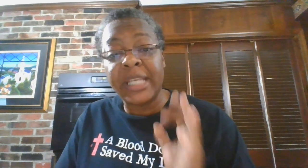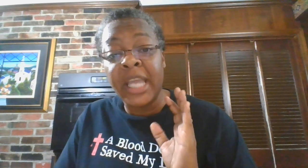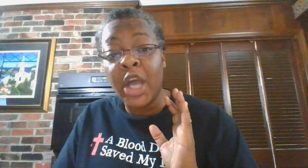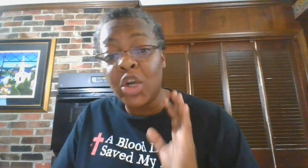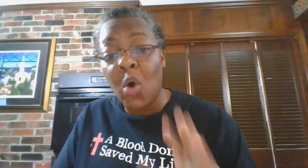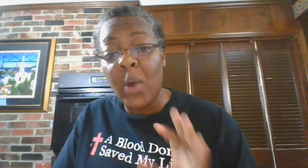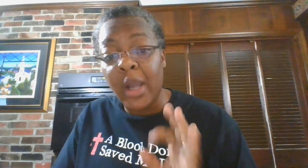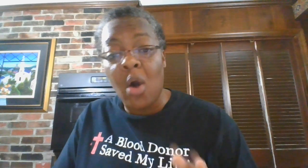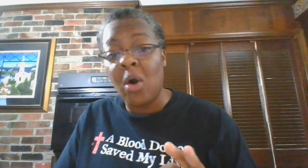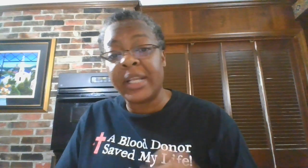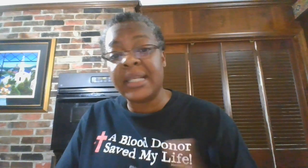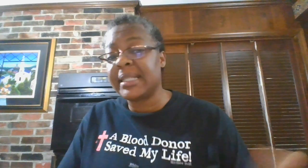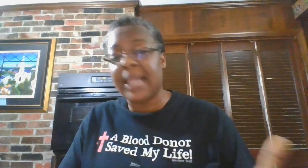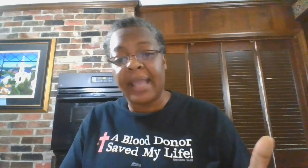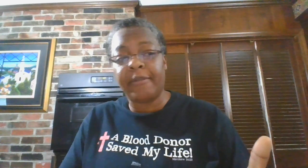going on in his life.